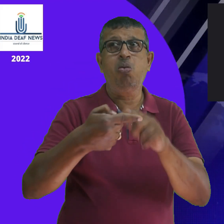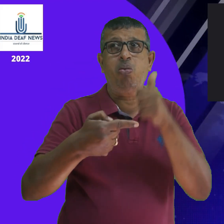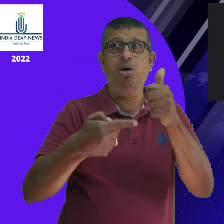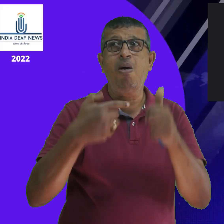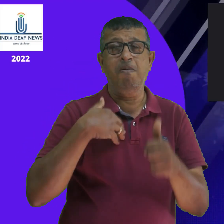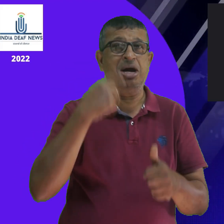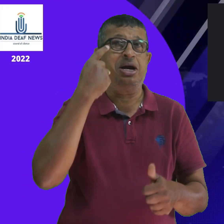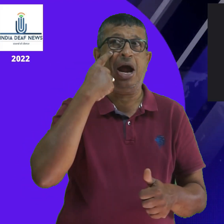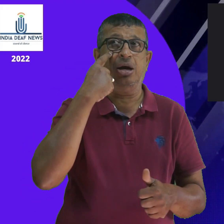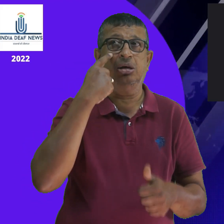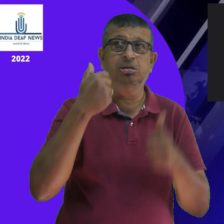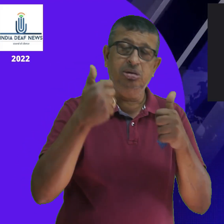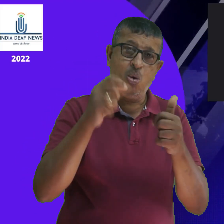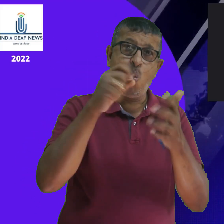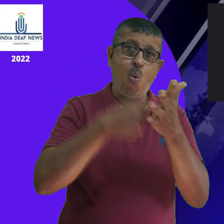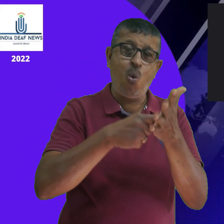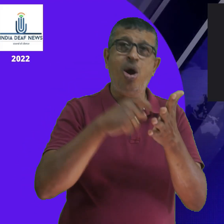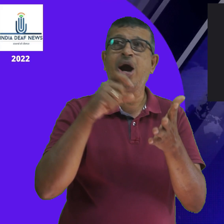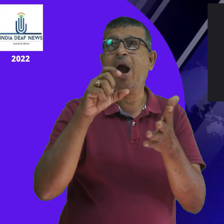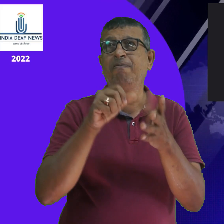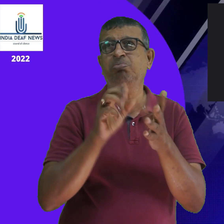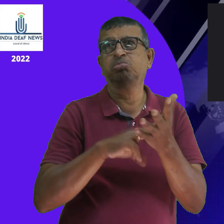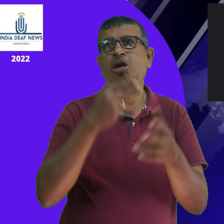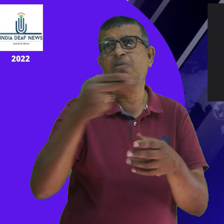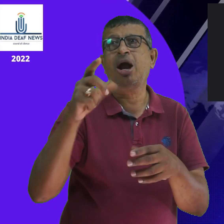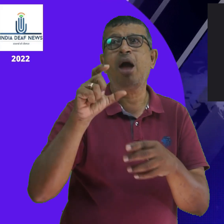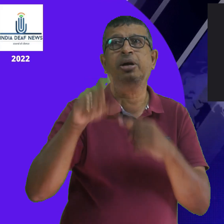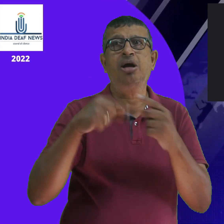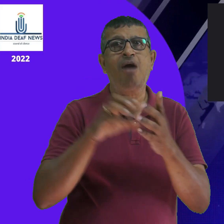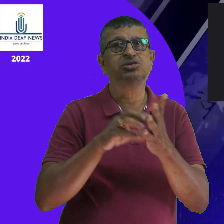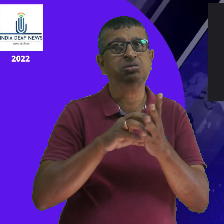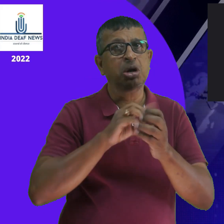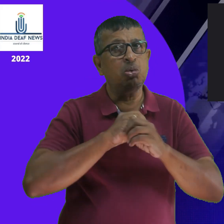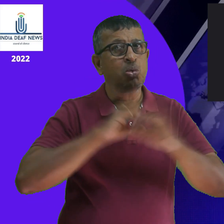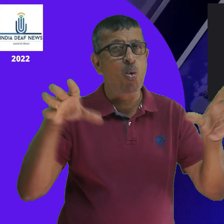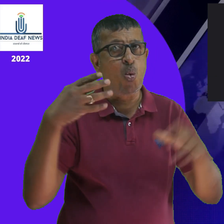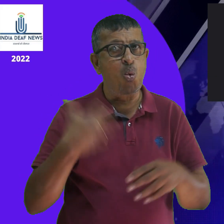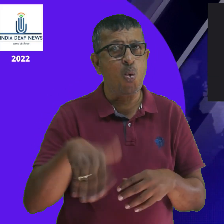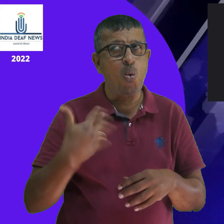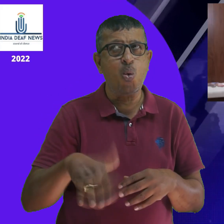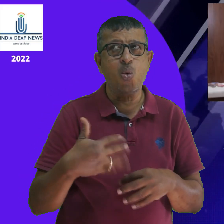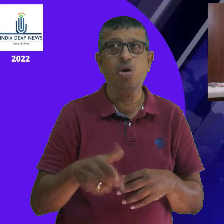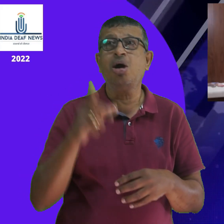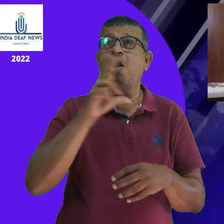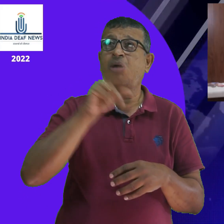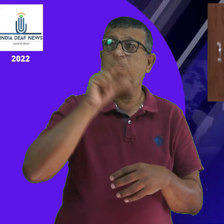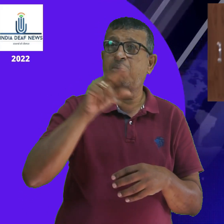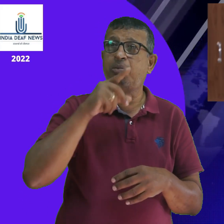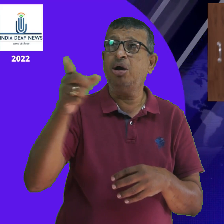Orcam Maiai, for blind and visually impaired people. Share this video to help us spread the word. It's going to be life change for myself